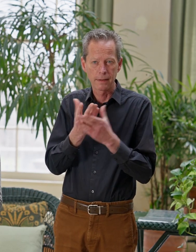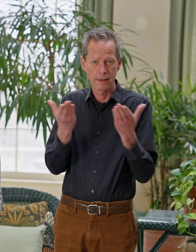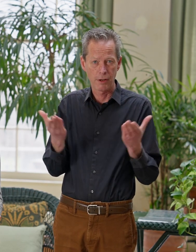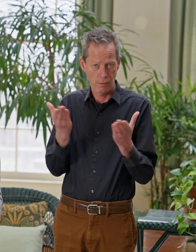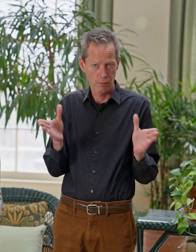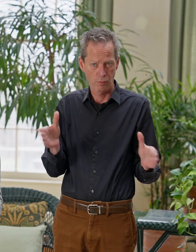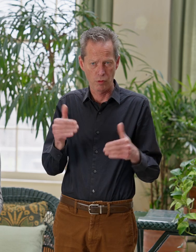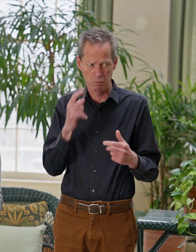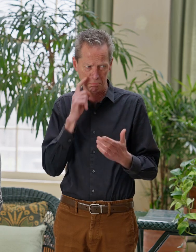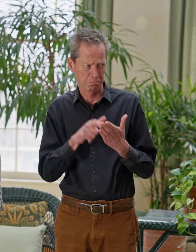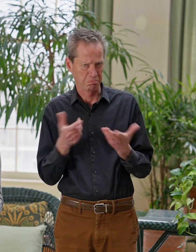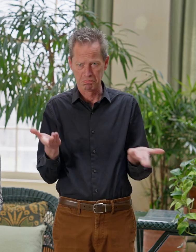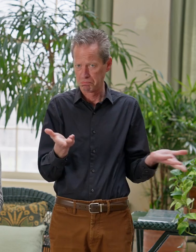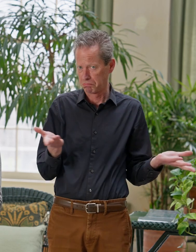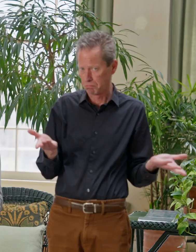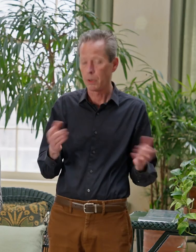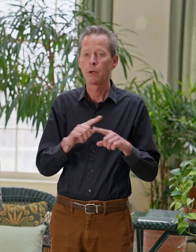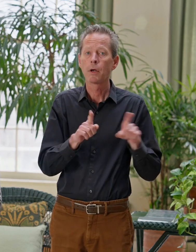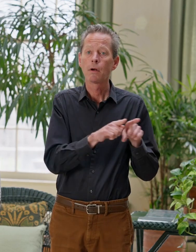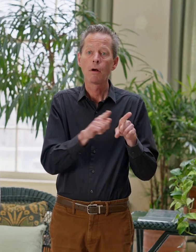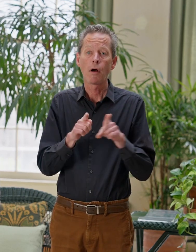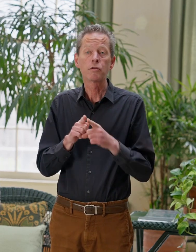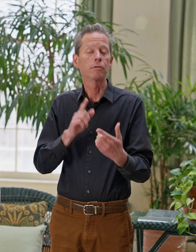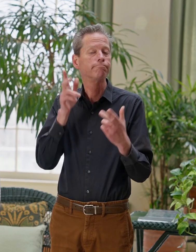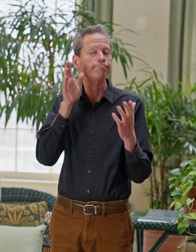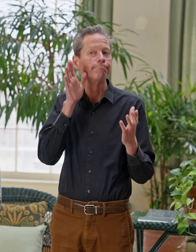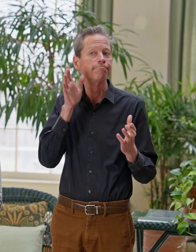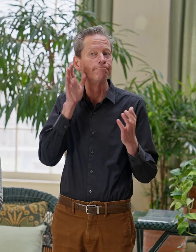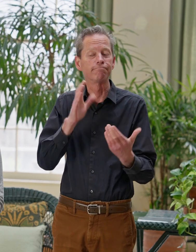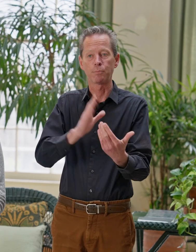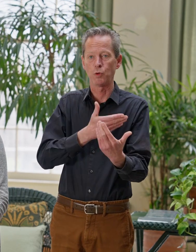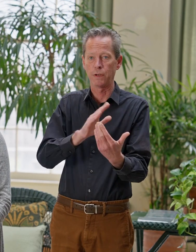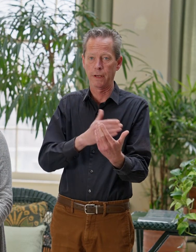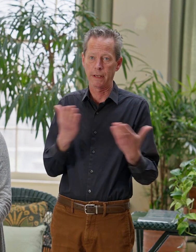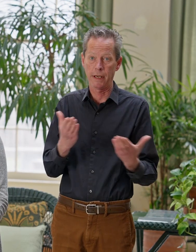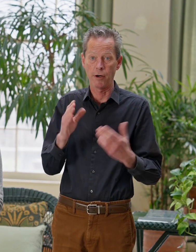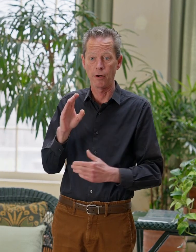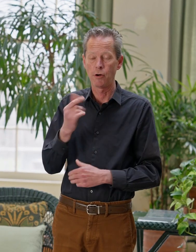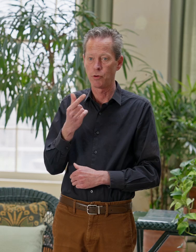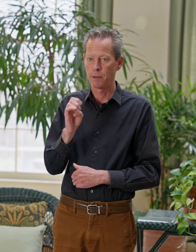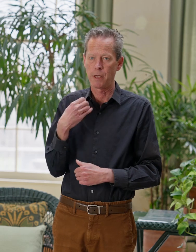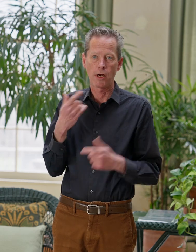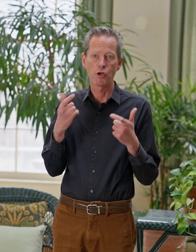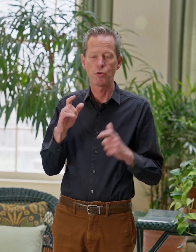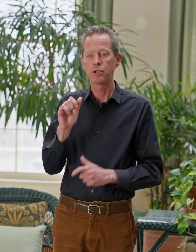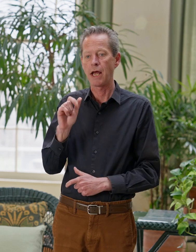as you can see, but also you would listen to music in this space as well. And Eastman had a huge aeolian pipe organ